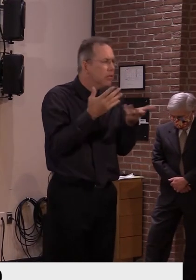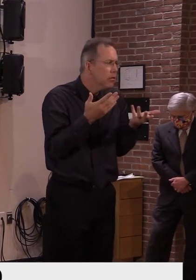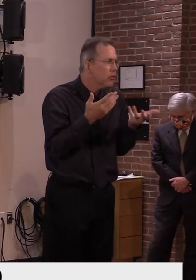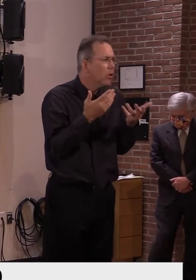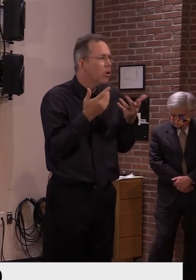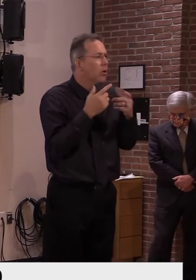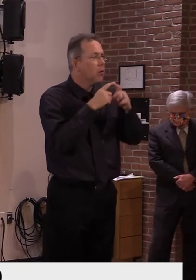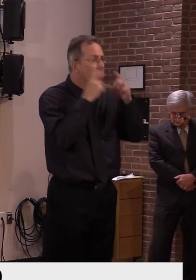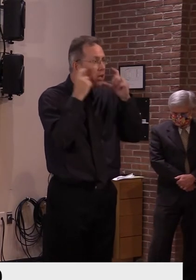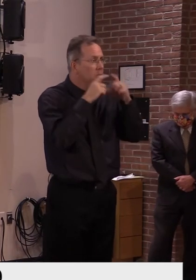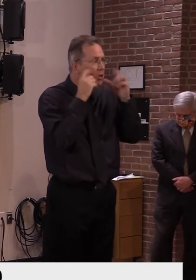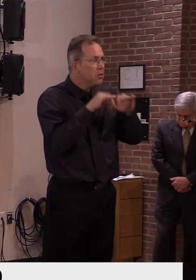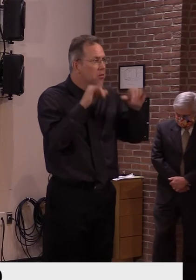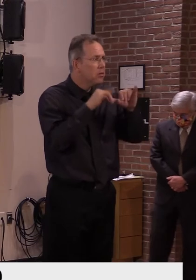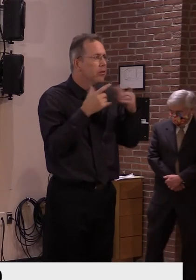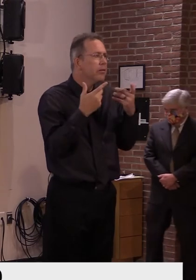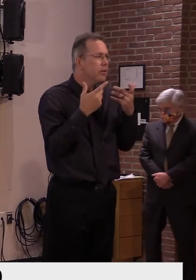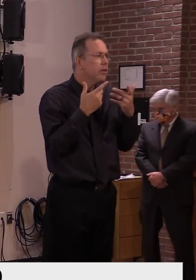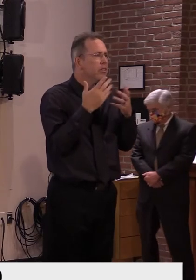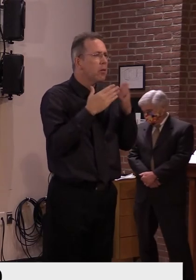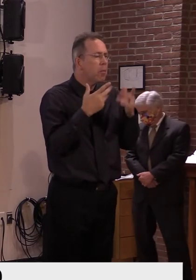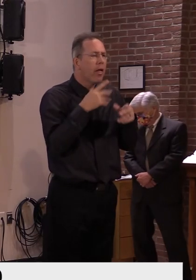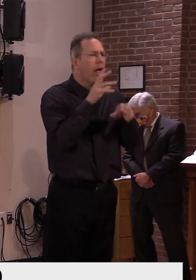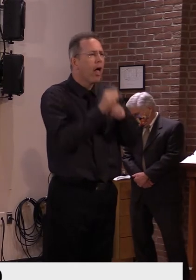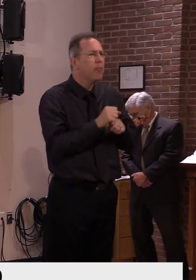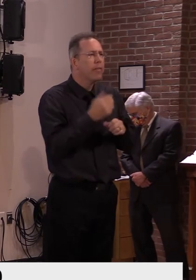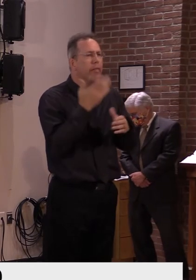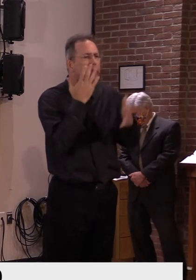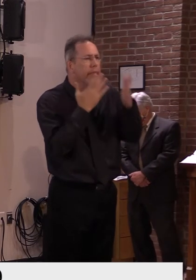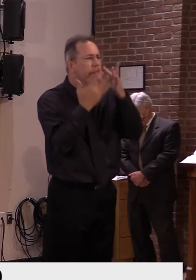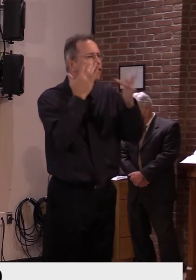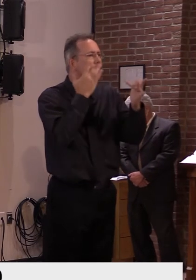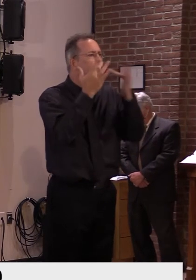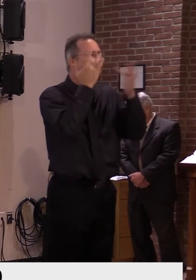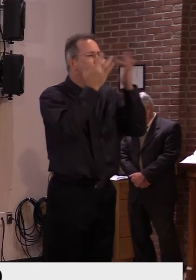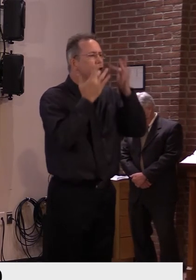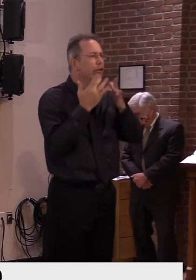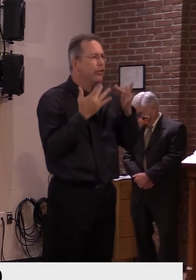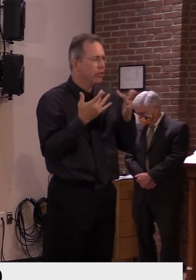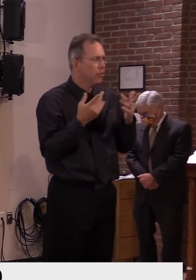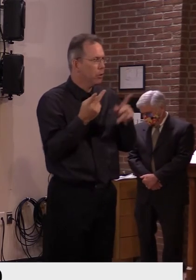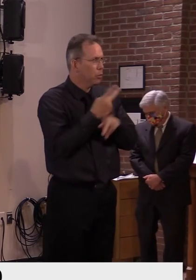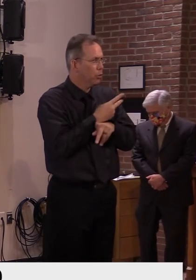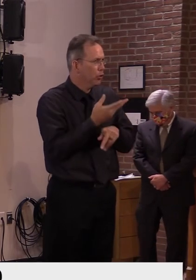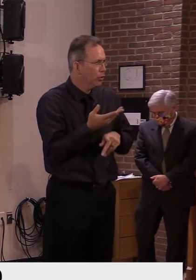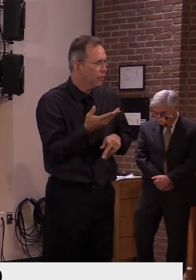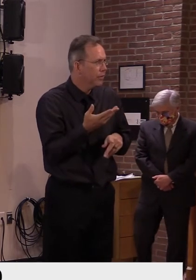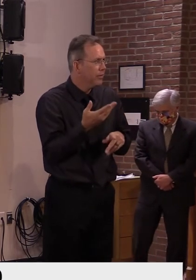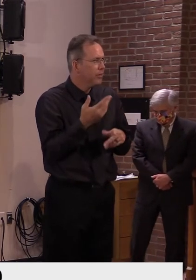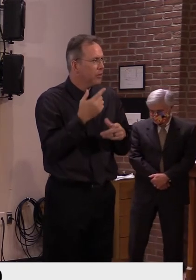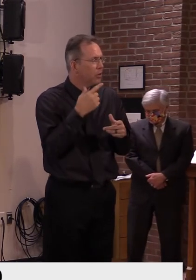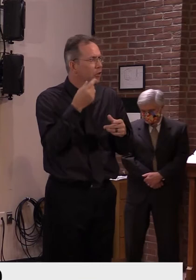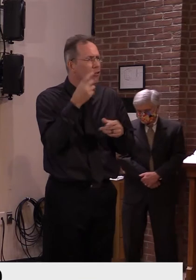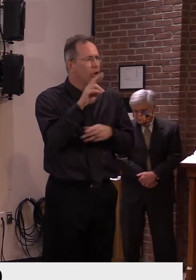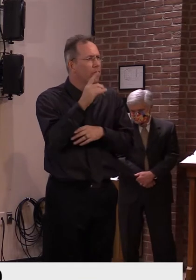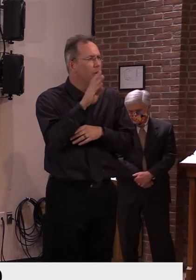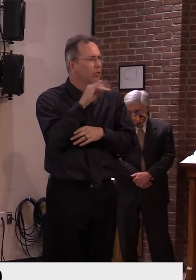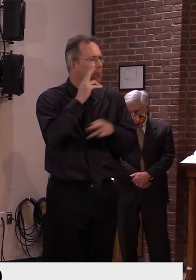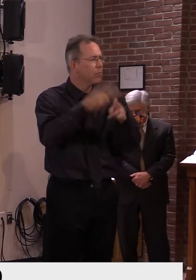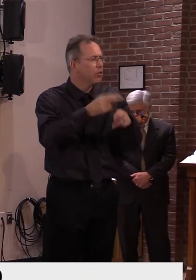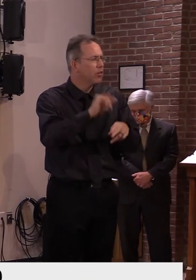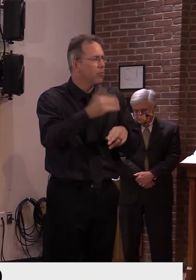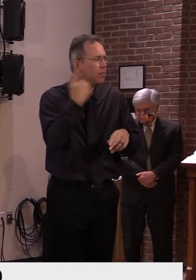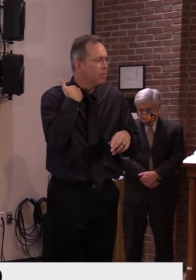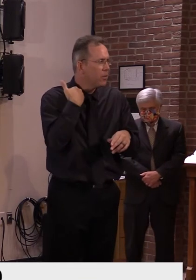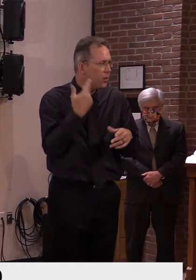fiddling with the mask, touching their face. And then he talked about saving them for healthcare workers. I